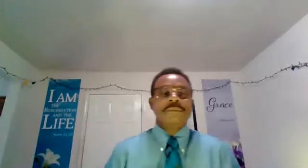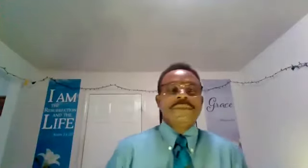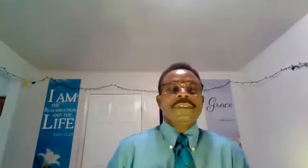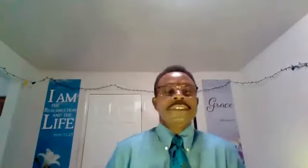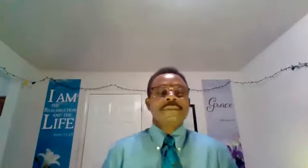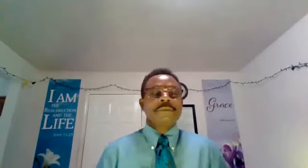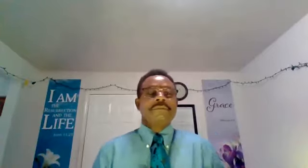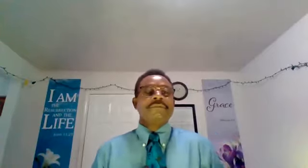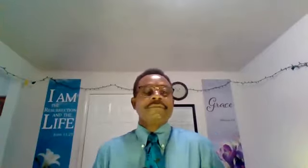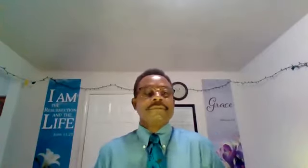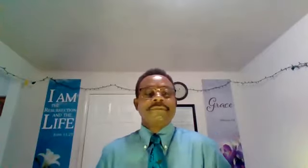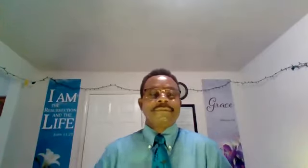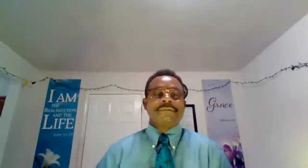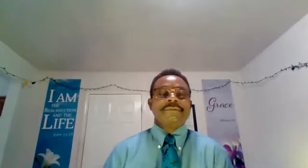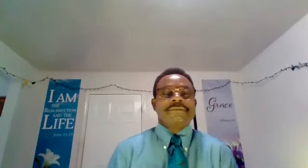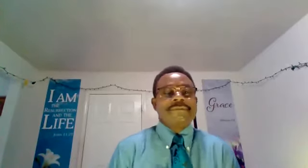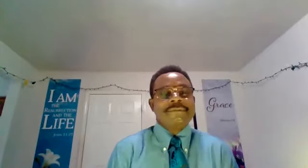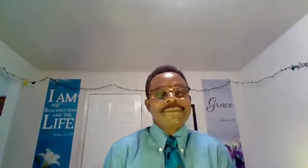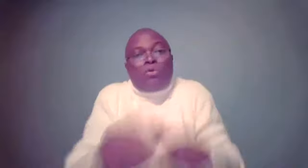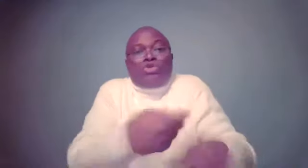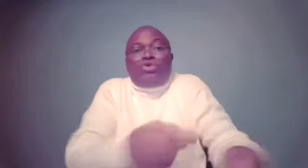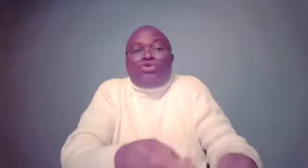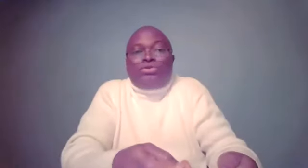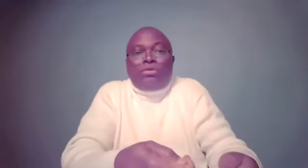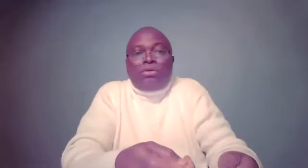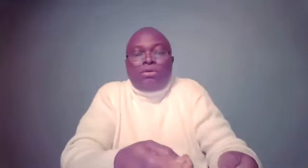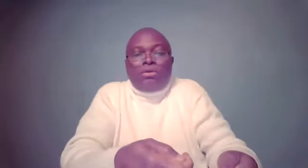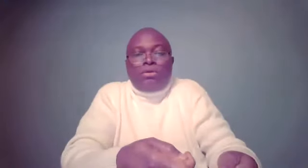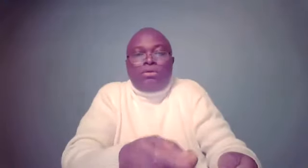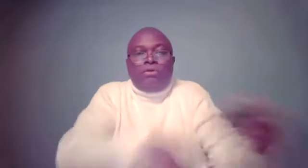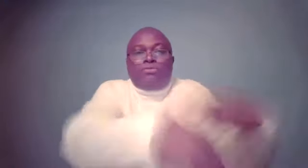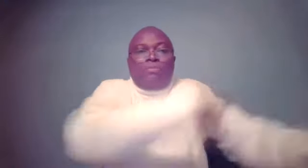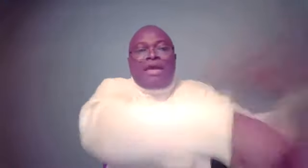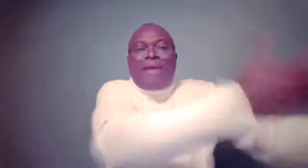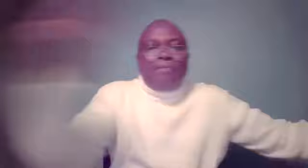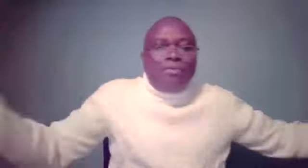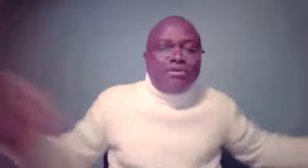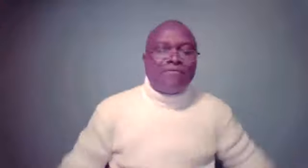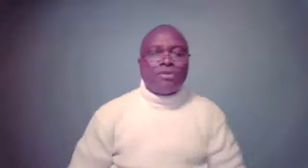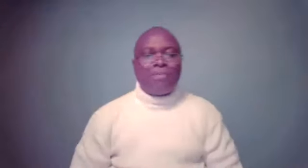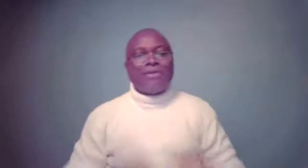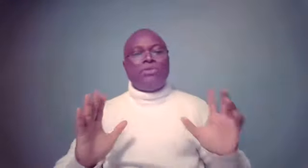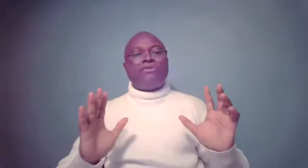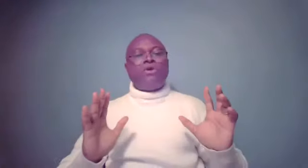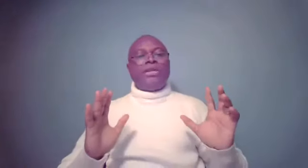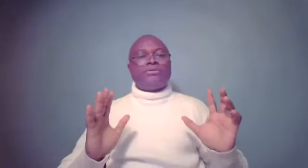the Holy One of Israel. The devil was used to bring about a salvation plan without knowing it.